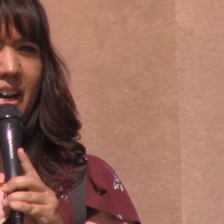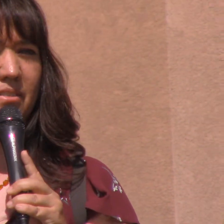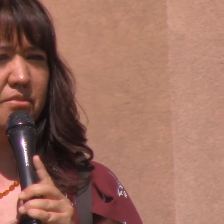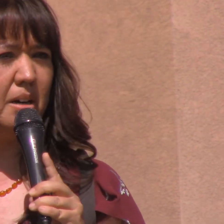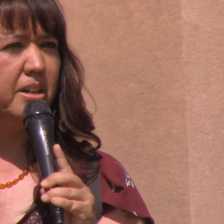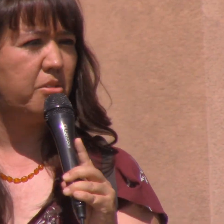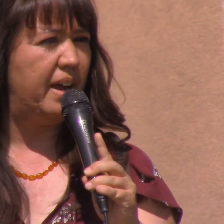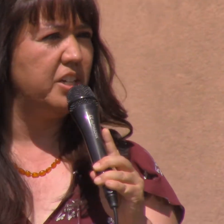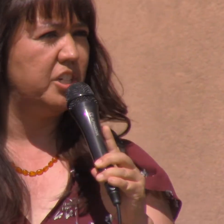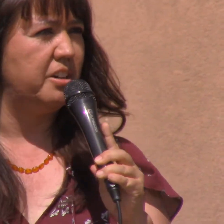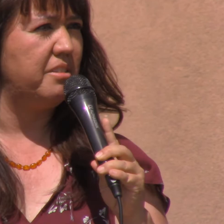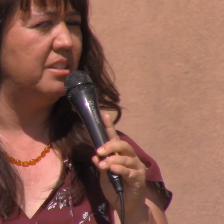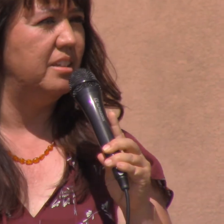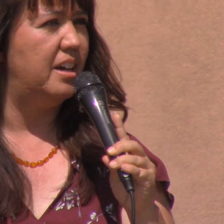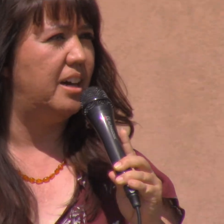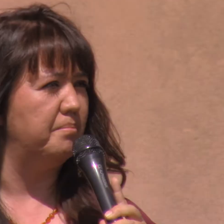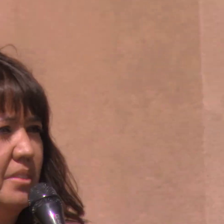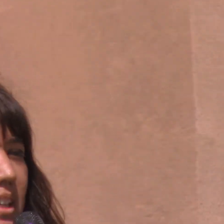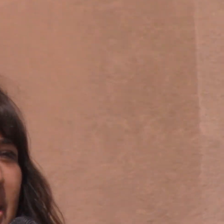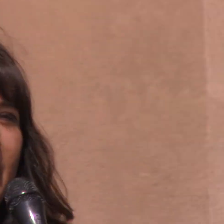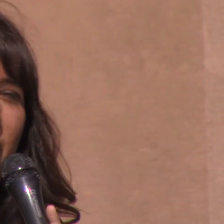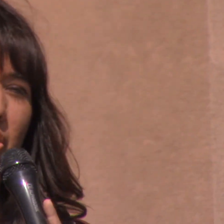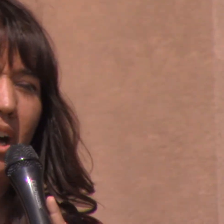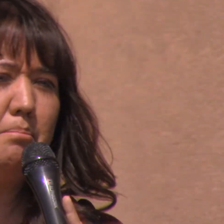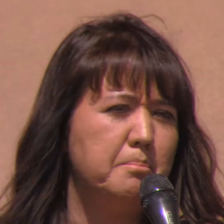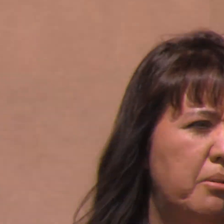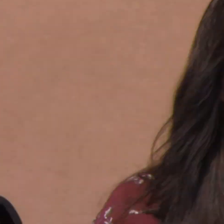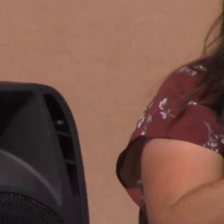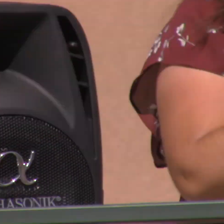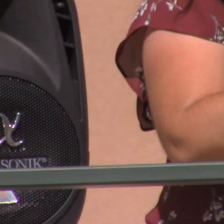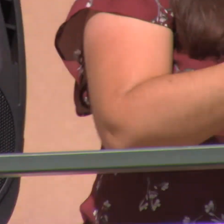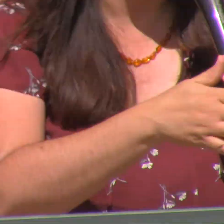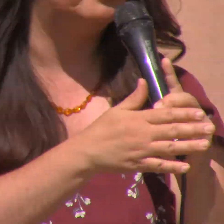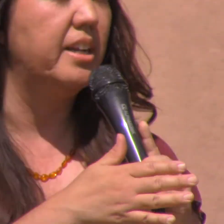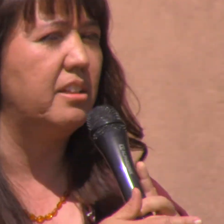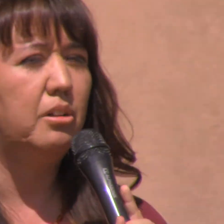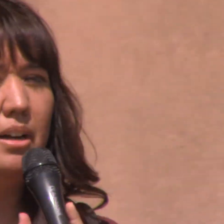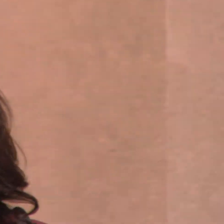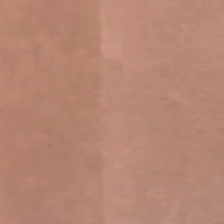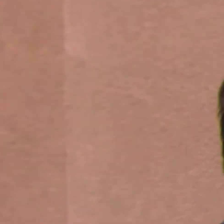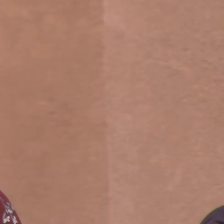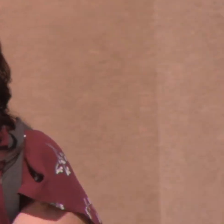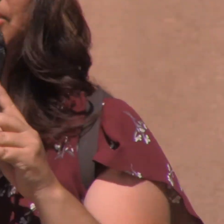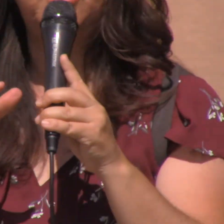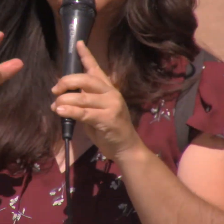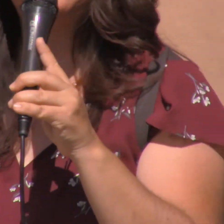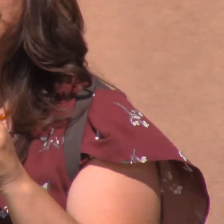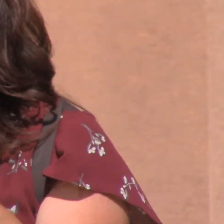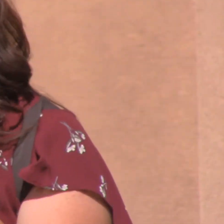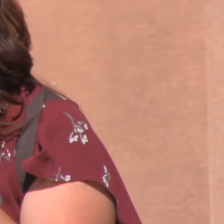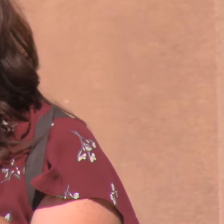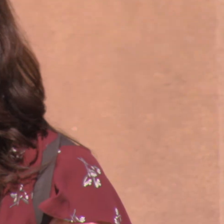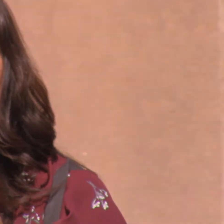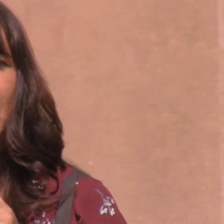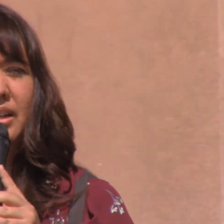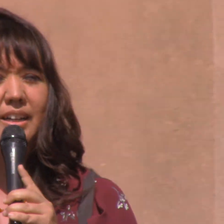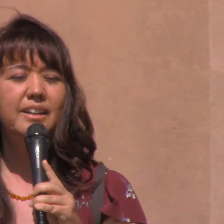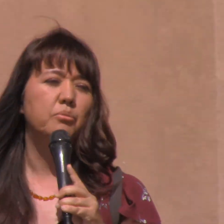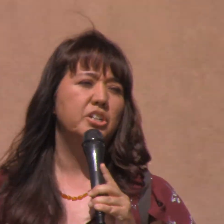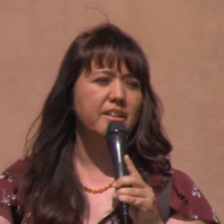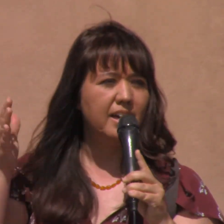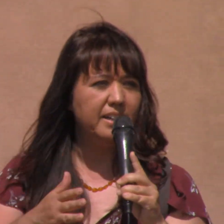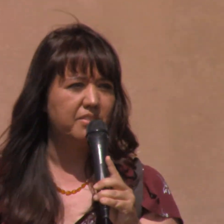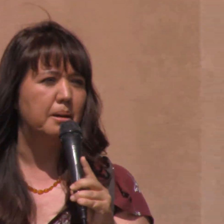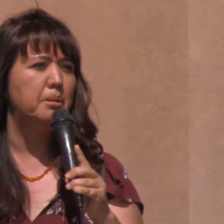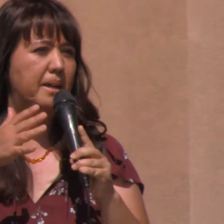farmers, ranchers. It's to complement what the livestock board is already doing, so they're already doing some important work.